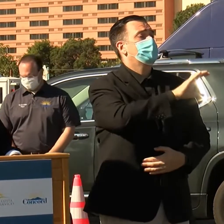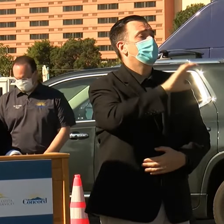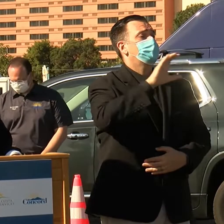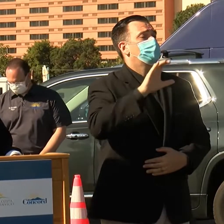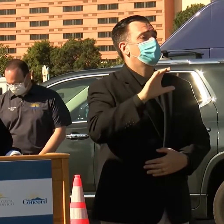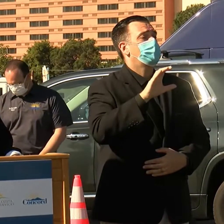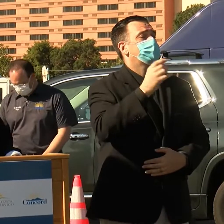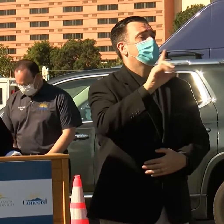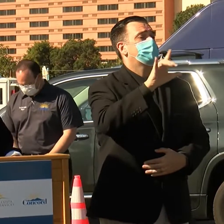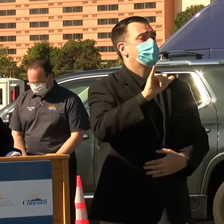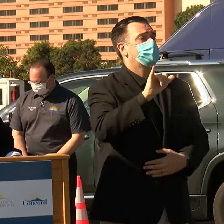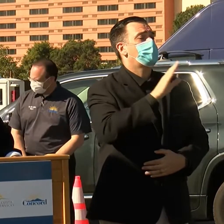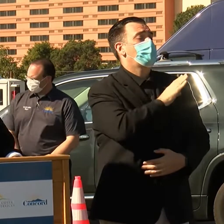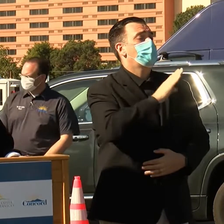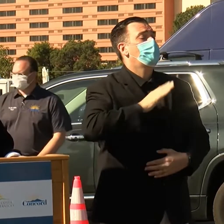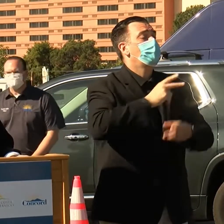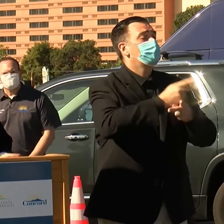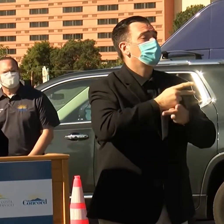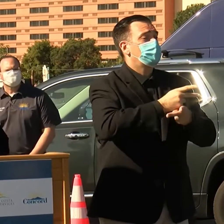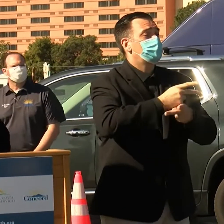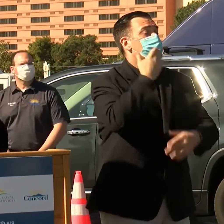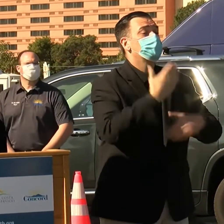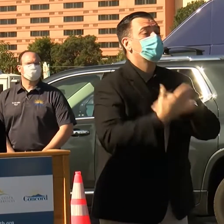of Supervisors. Good morning.